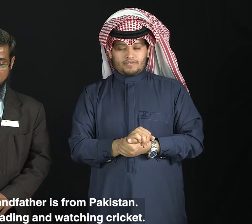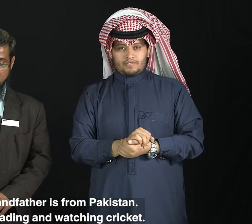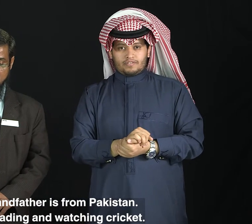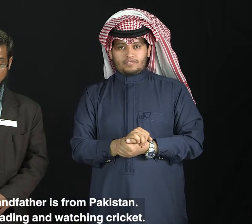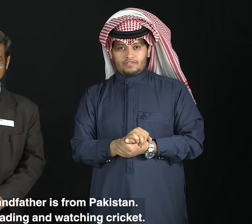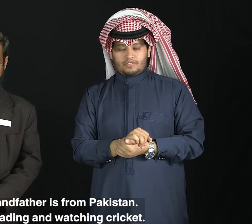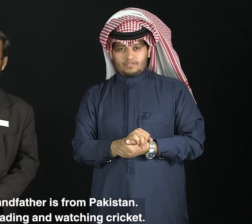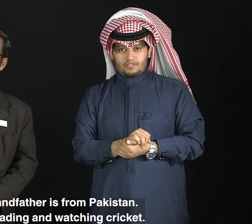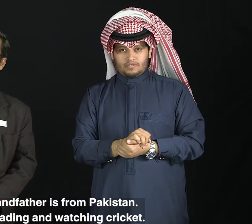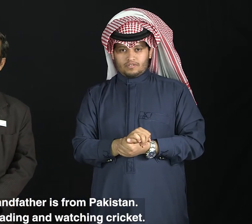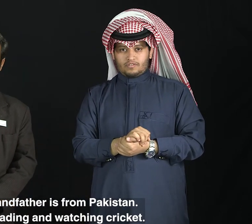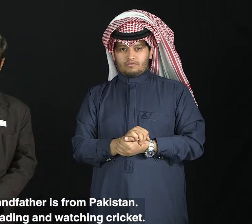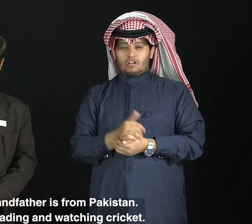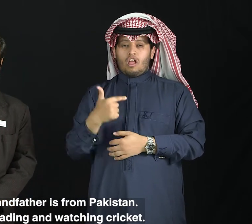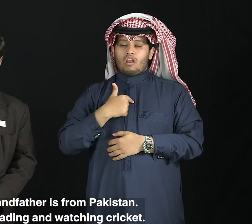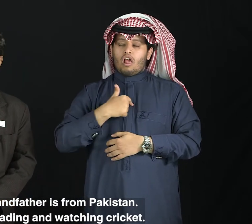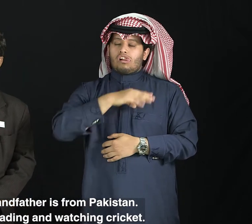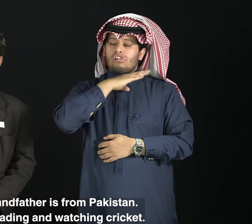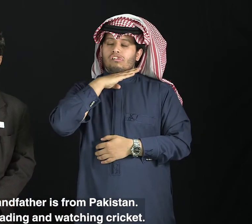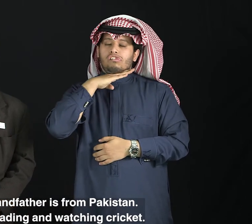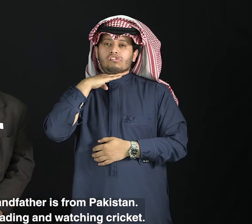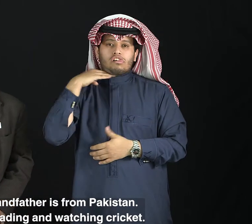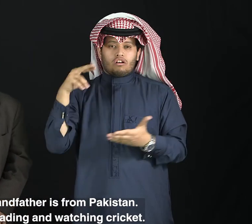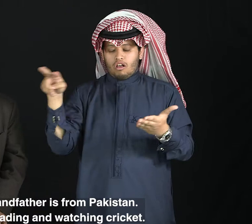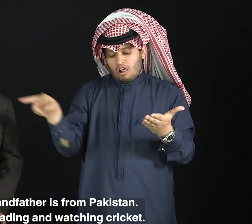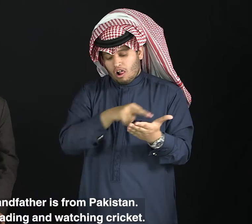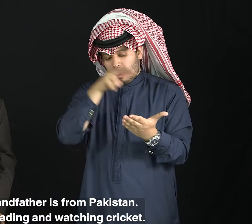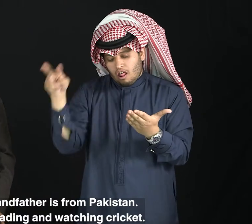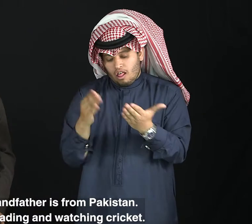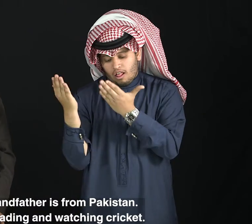I like reading and watching cricket.